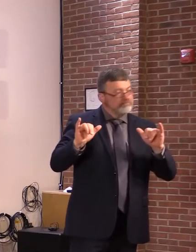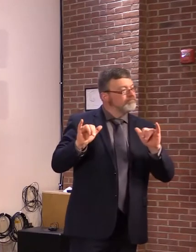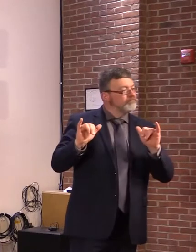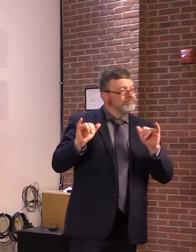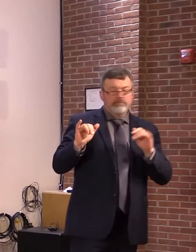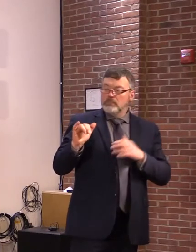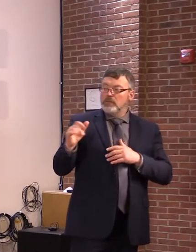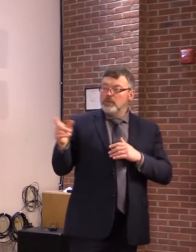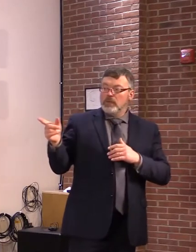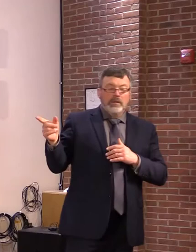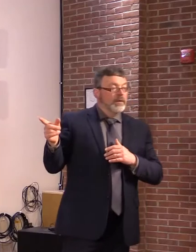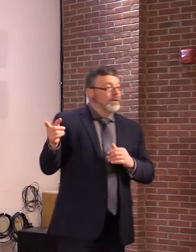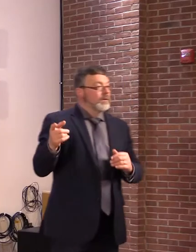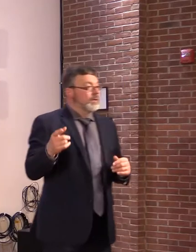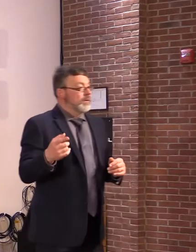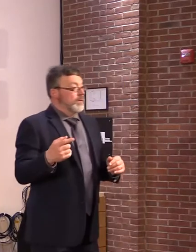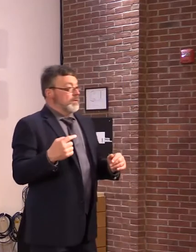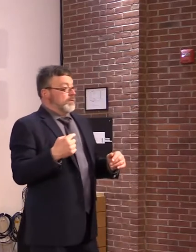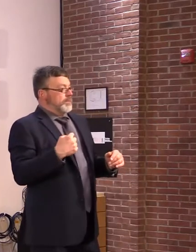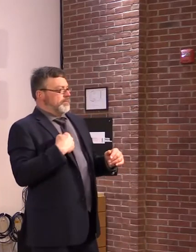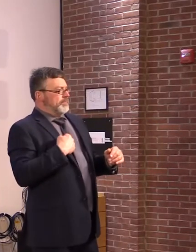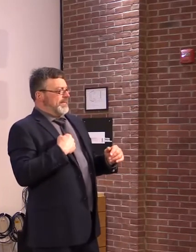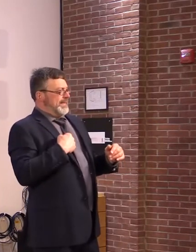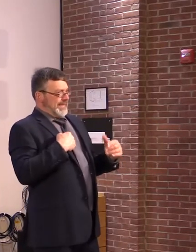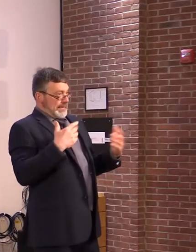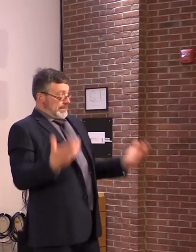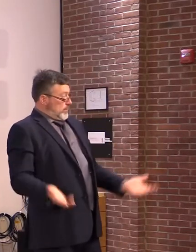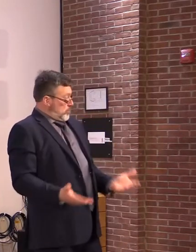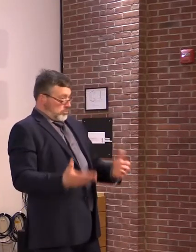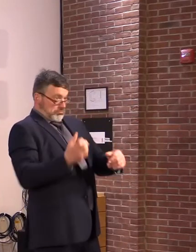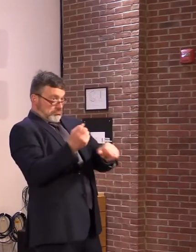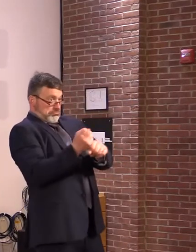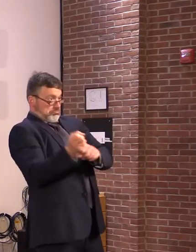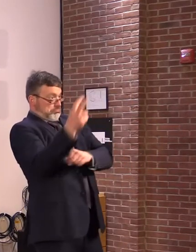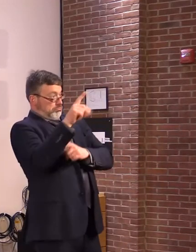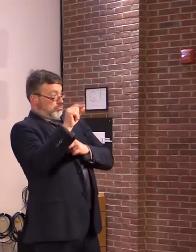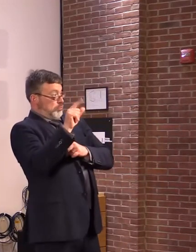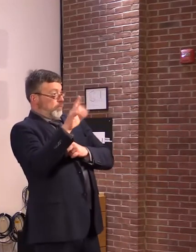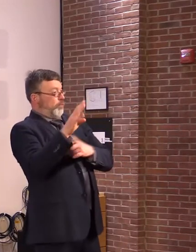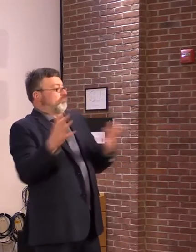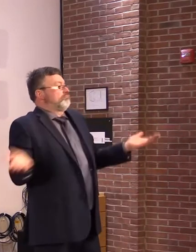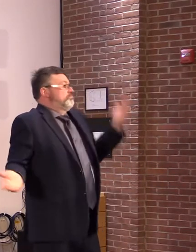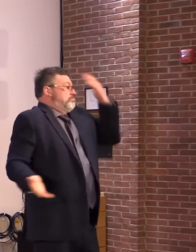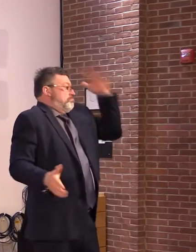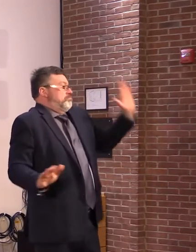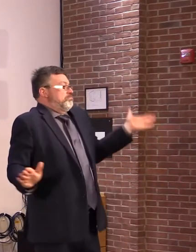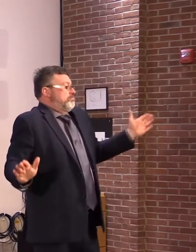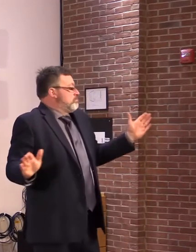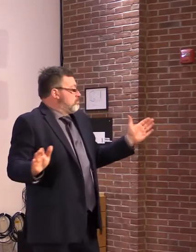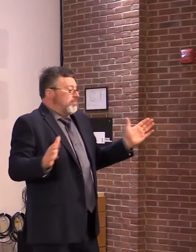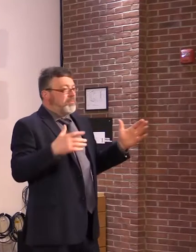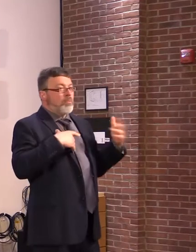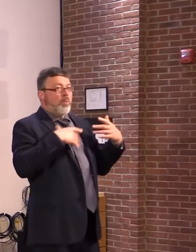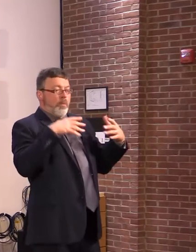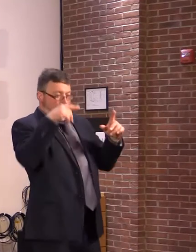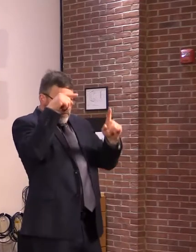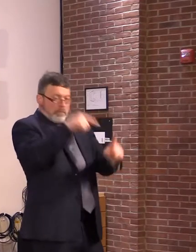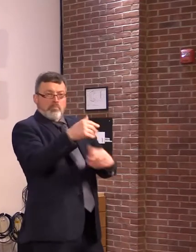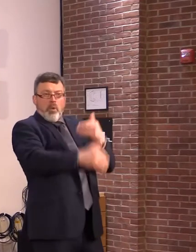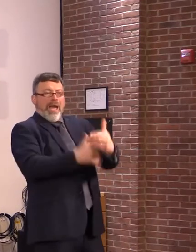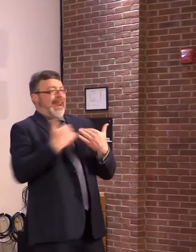not be here in two years. I think you have to rely on the process, right? I think it's just good government.